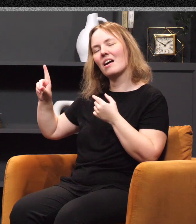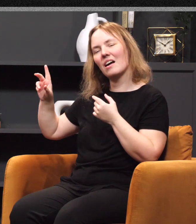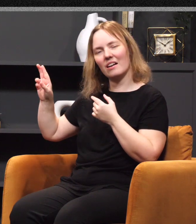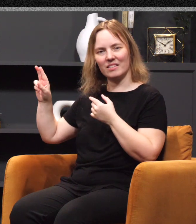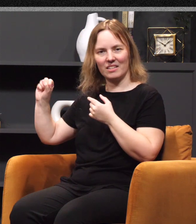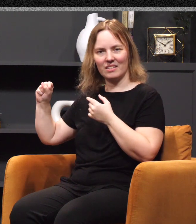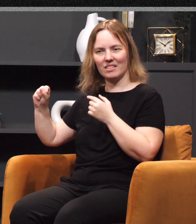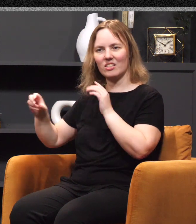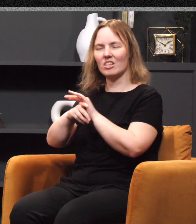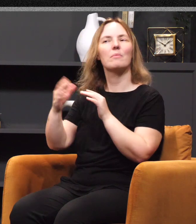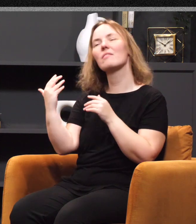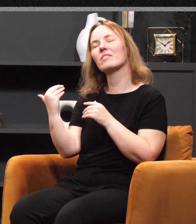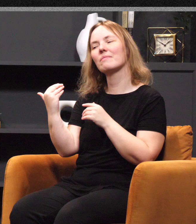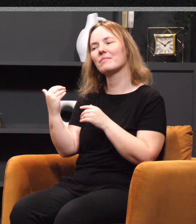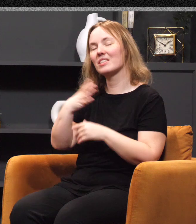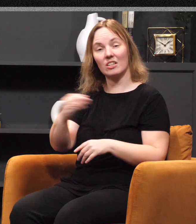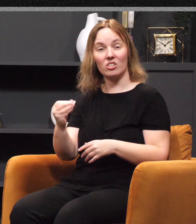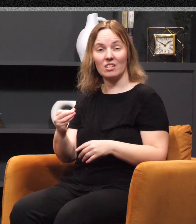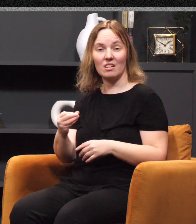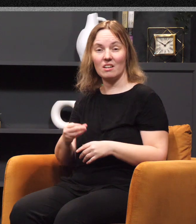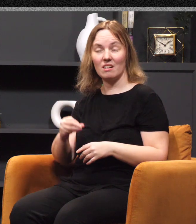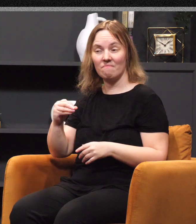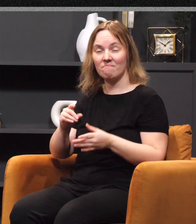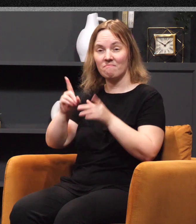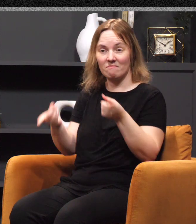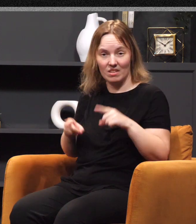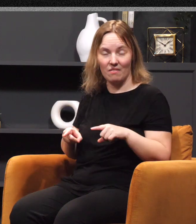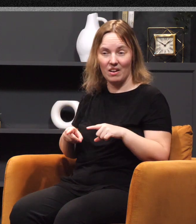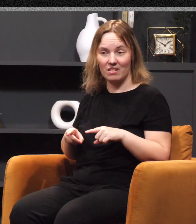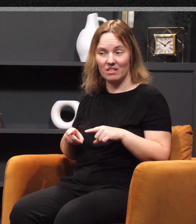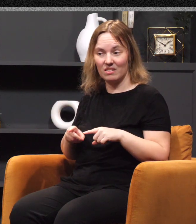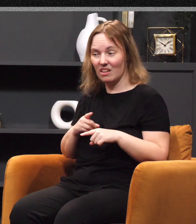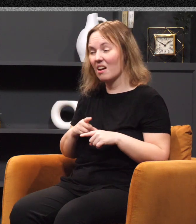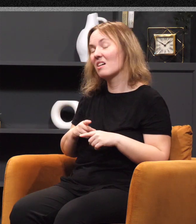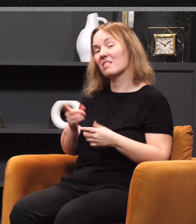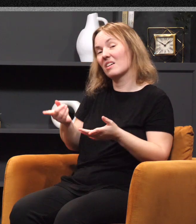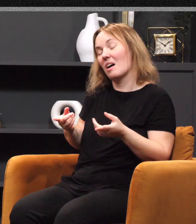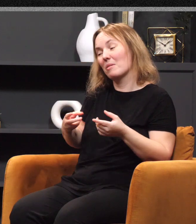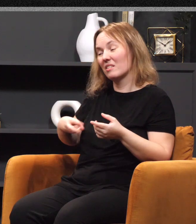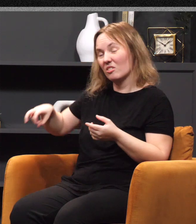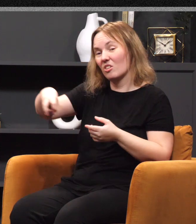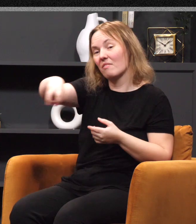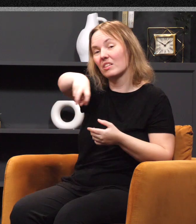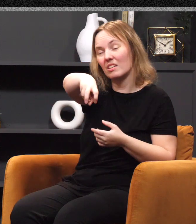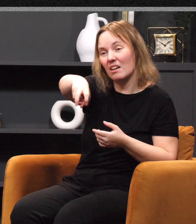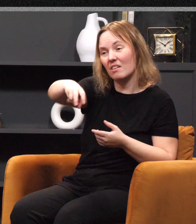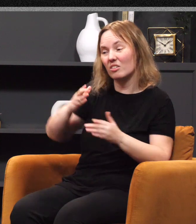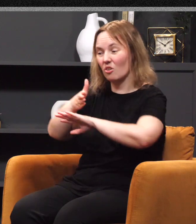an interesting event involving the people of Israel as they're traveling across the Sinai wilderness after they crossed the Red Sea. And here's what we read in